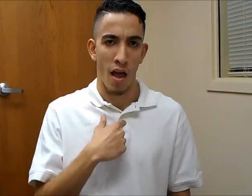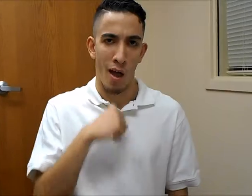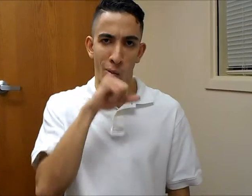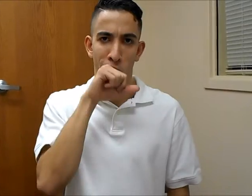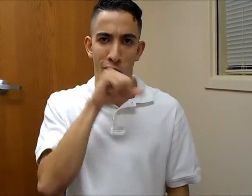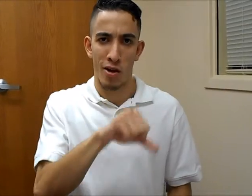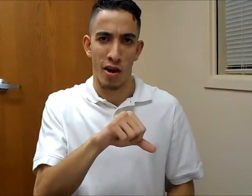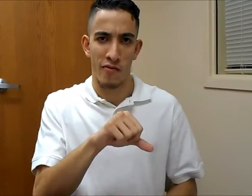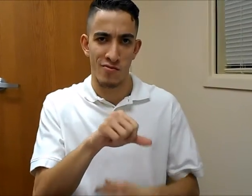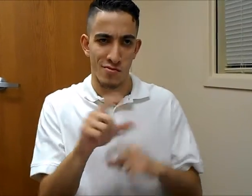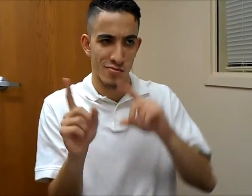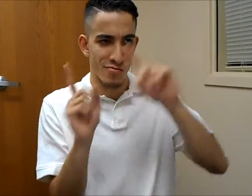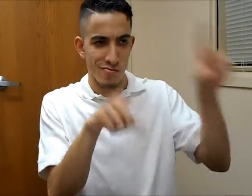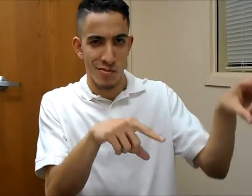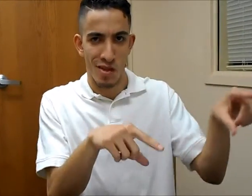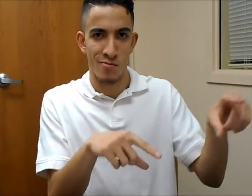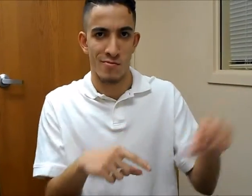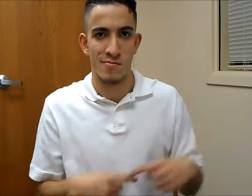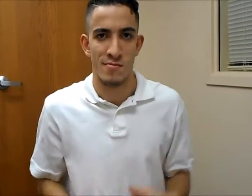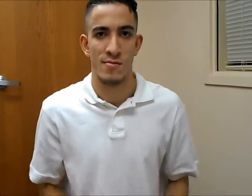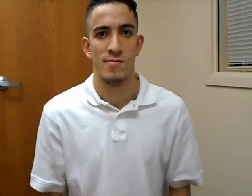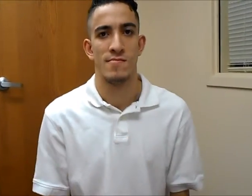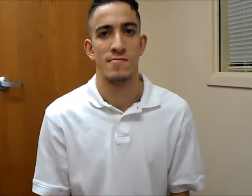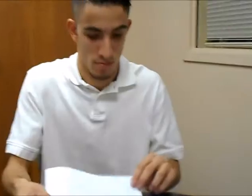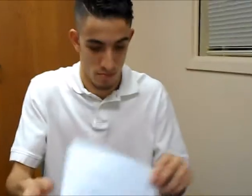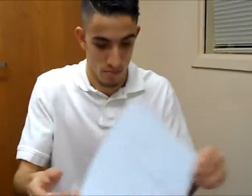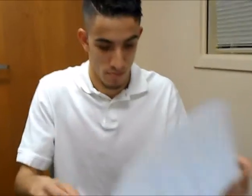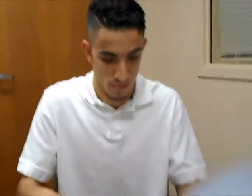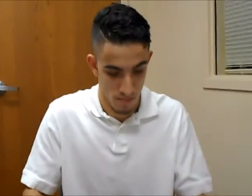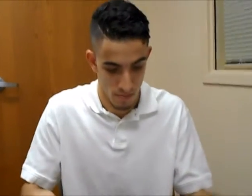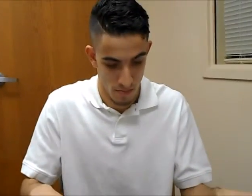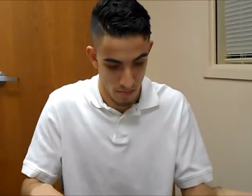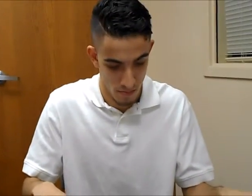I would love to check it out. Act 2. Scene 10.